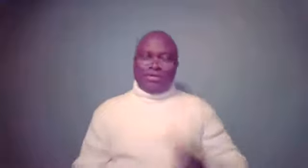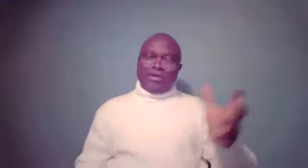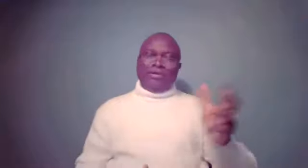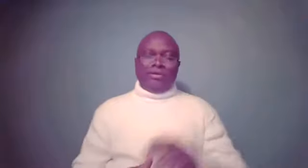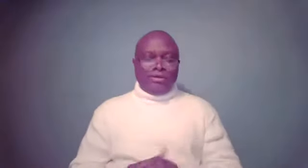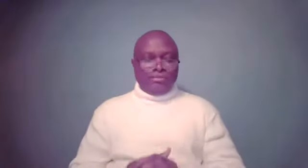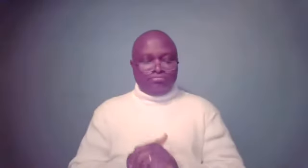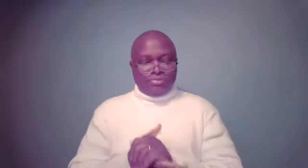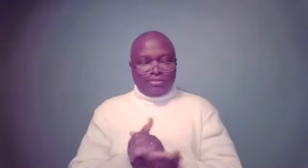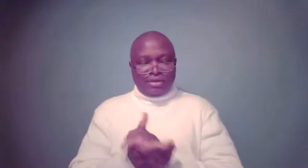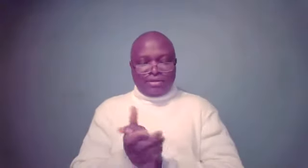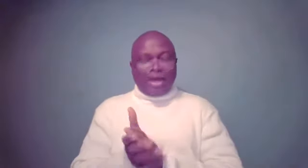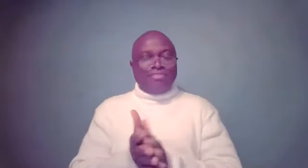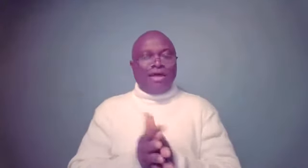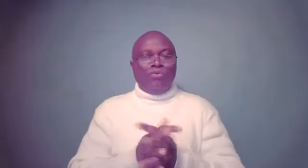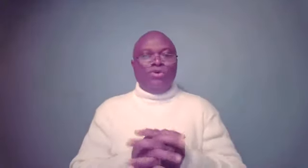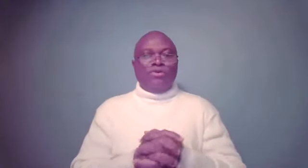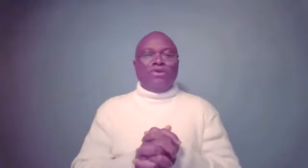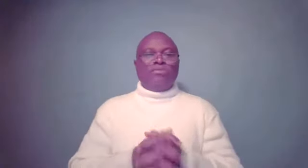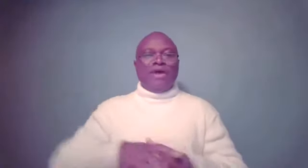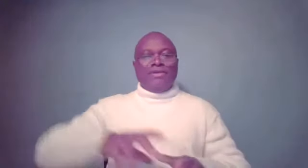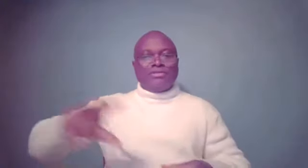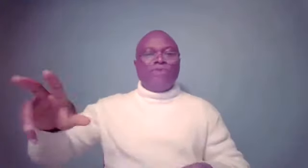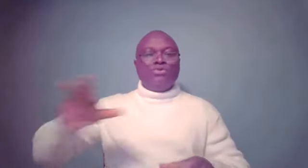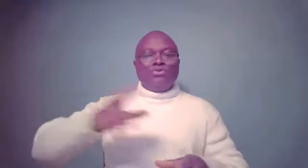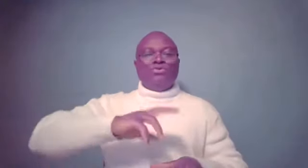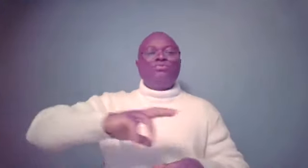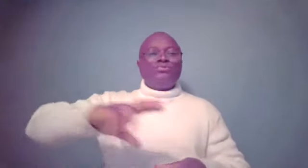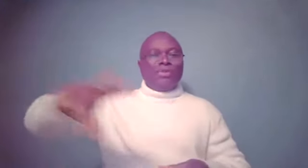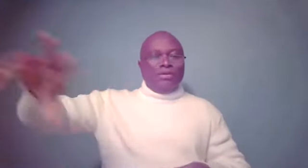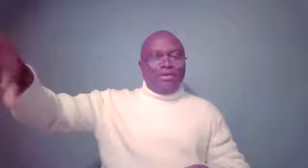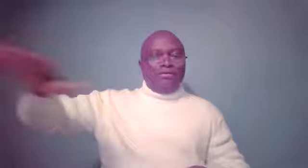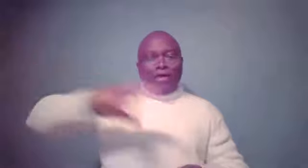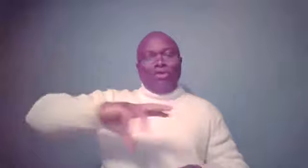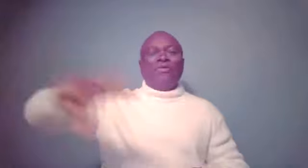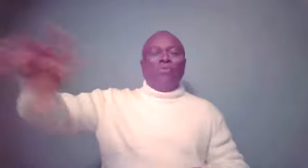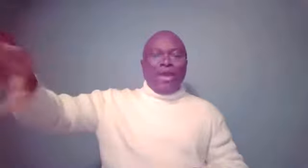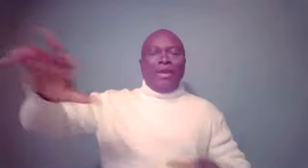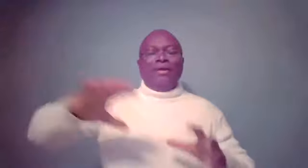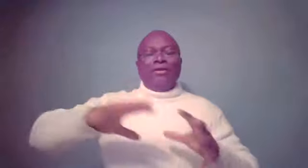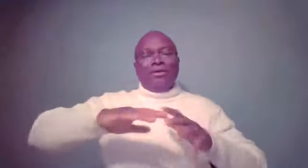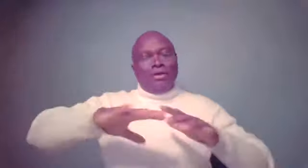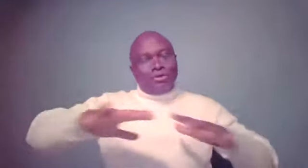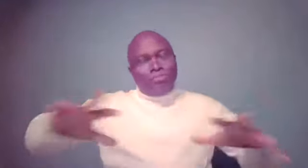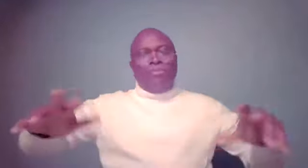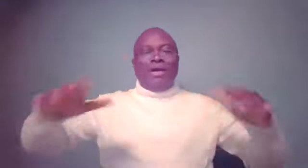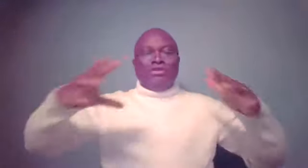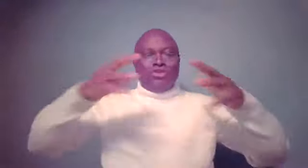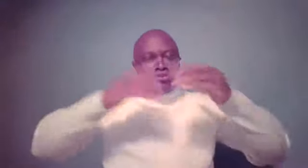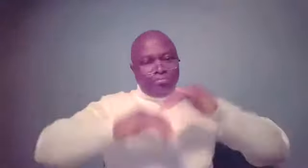he, I think I had that word, compromise. Some do along the way, compromise just to